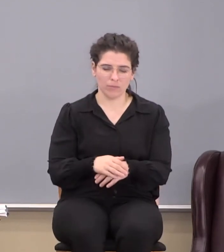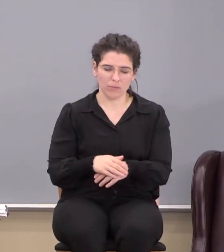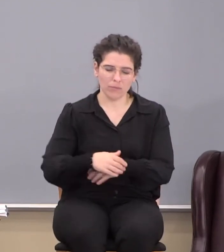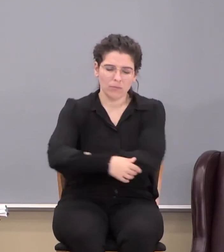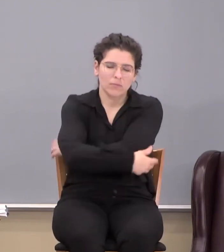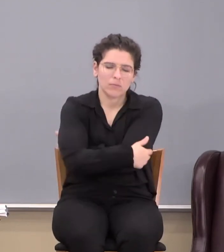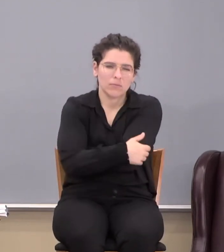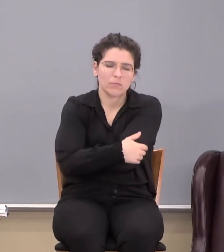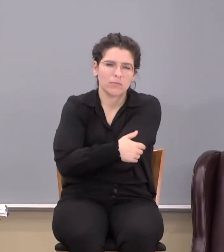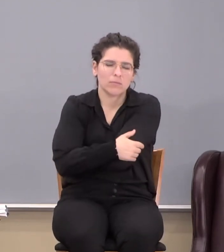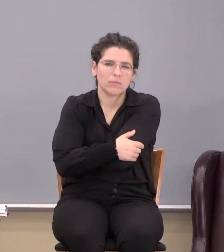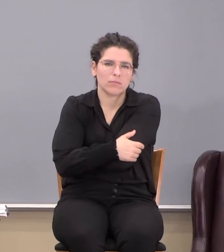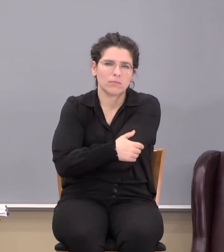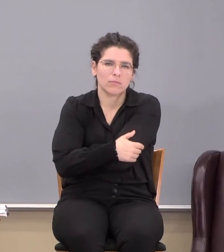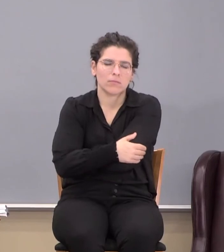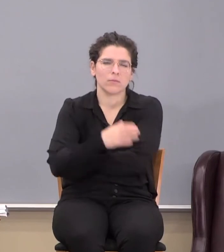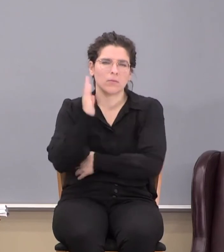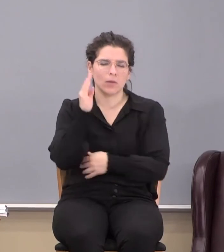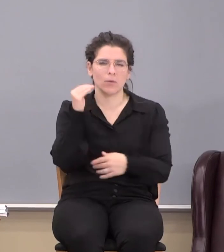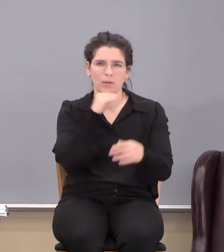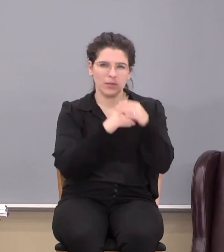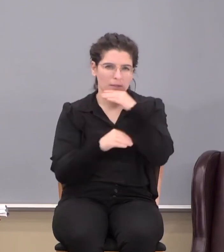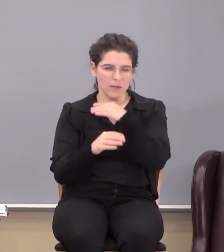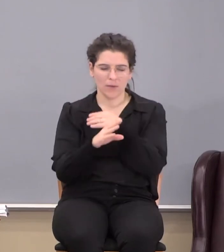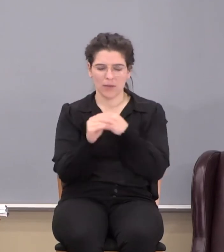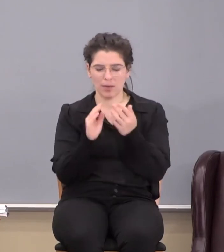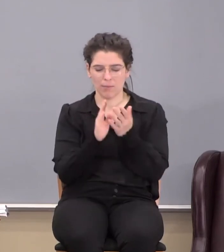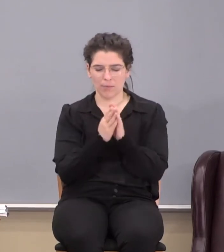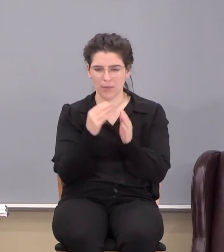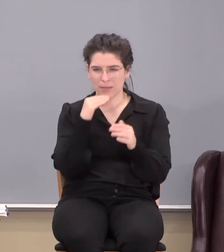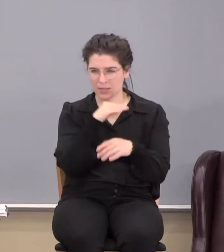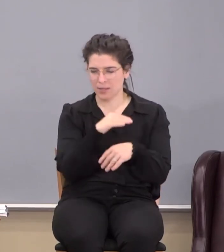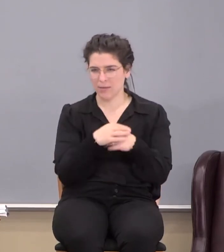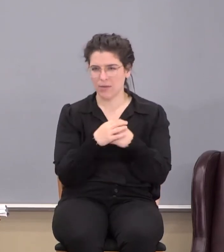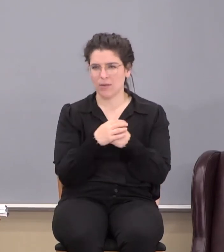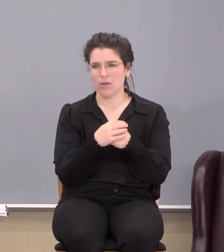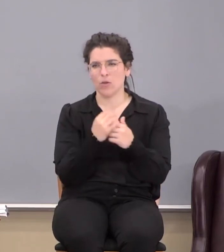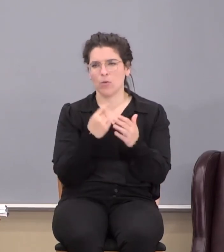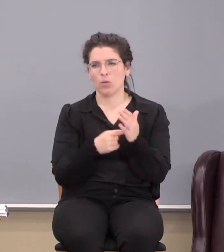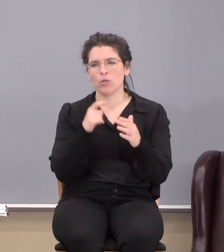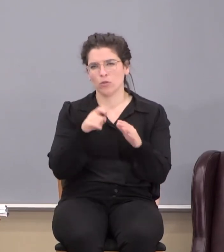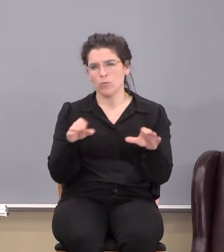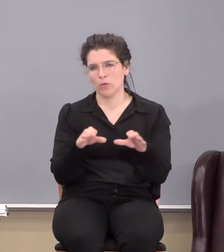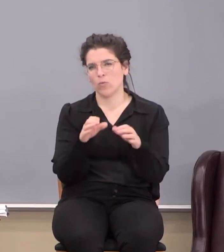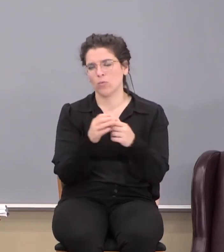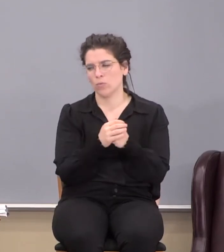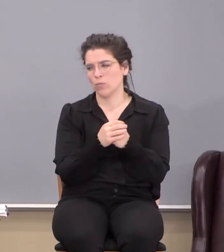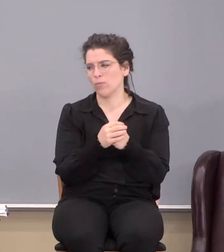And they're going to, it says, deceiving and being deceived. So what should we do?